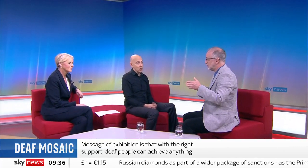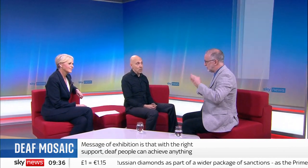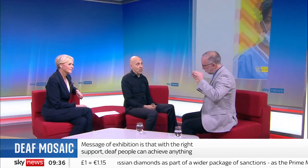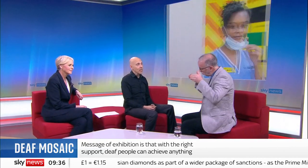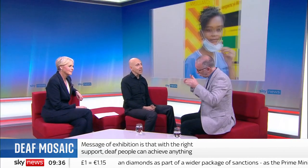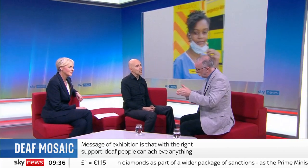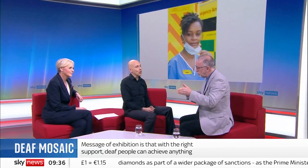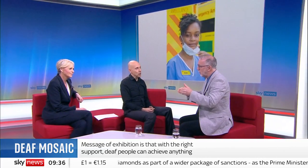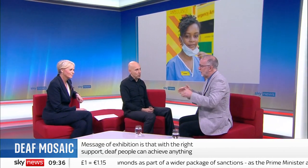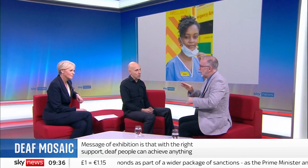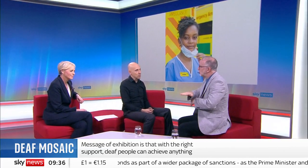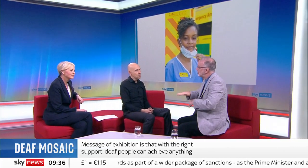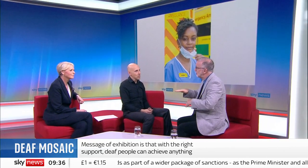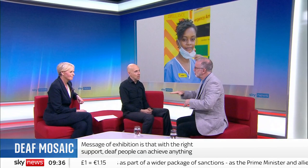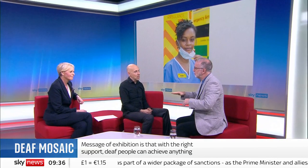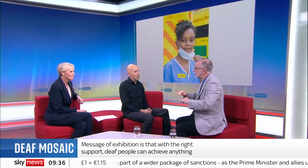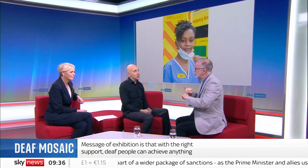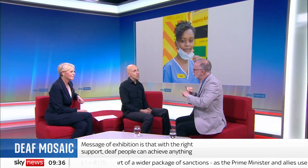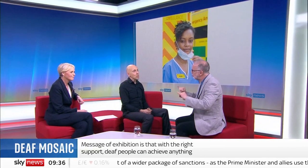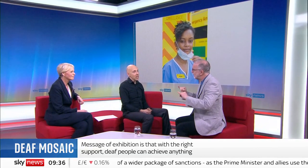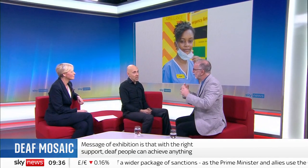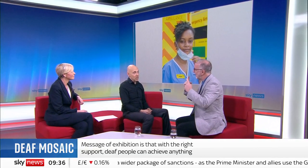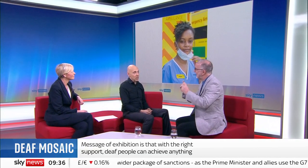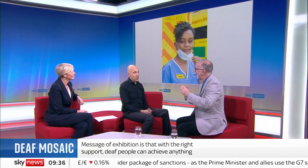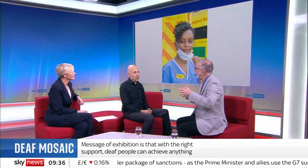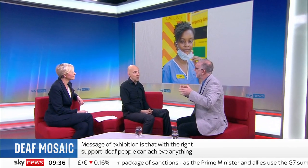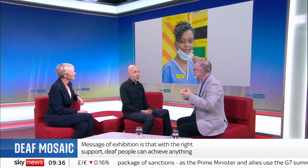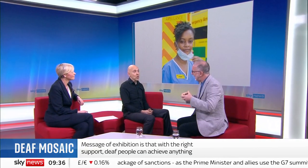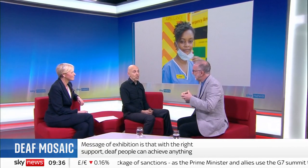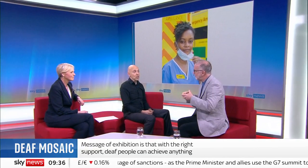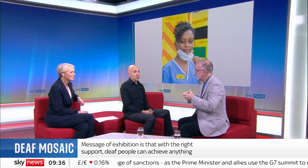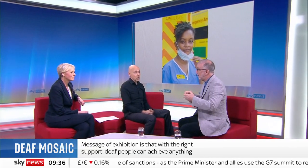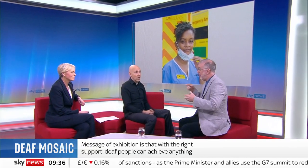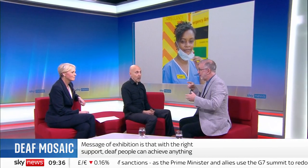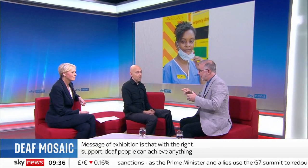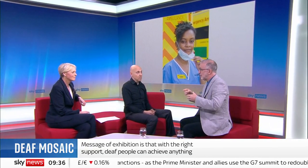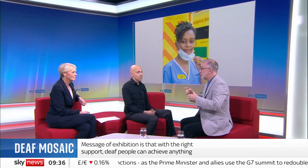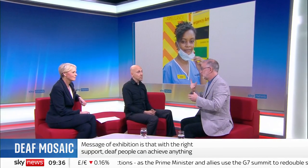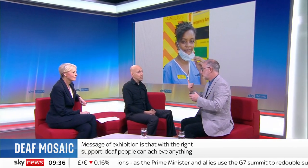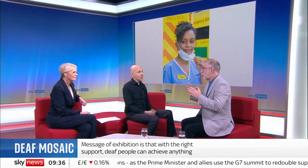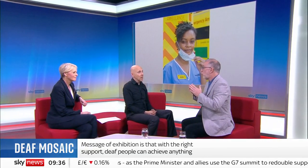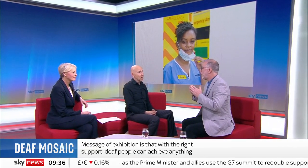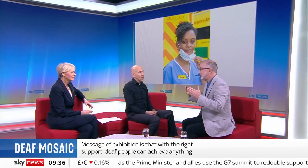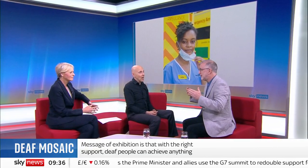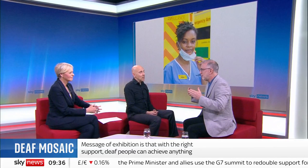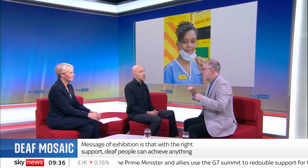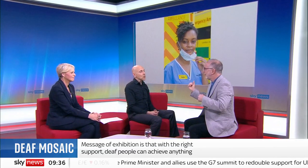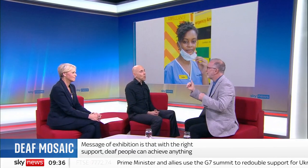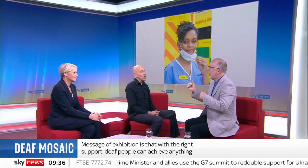College Hospital and she's a paediatric nurse. She works in critical care. And that's just one